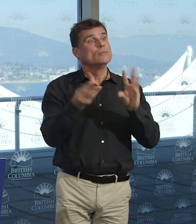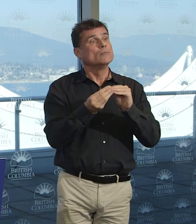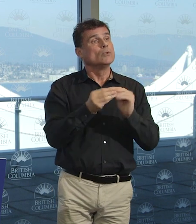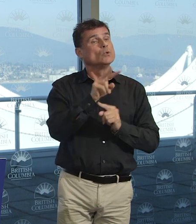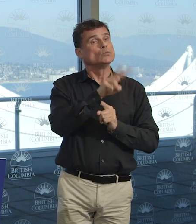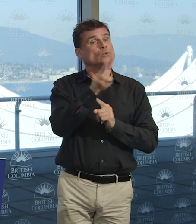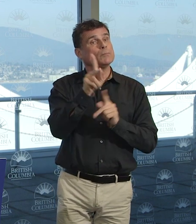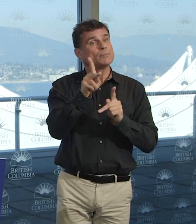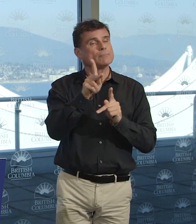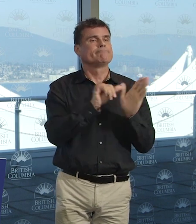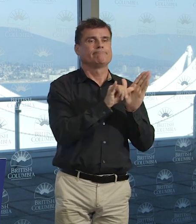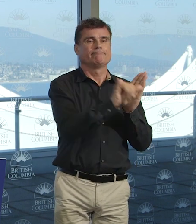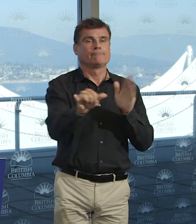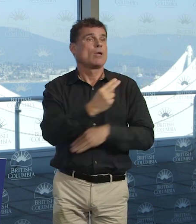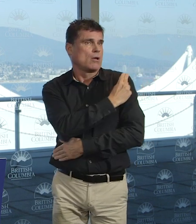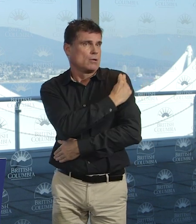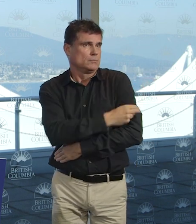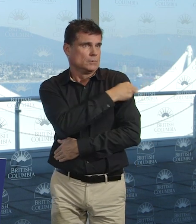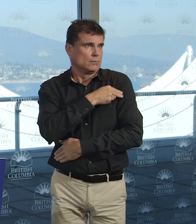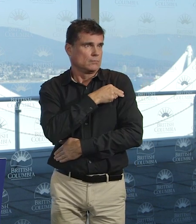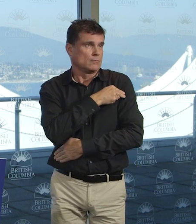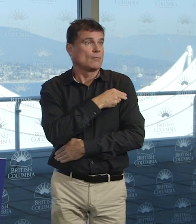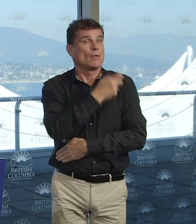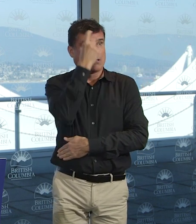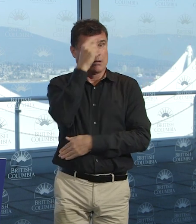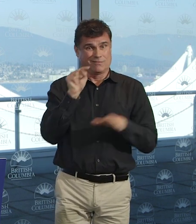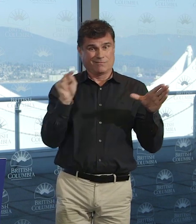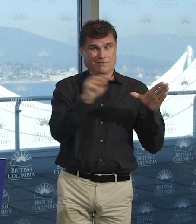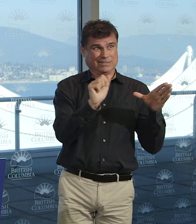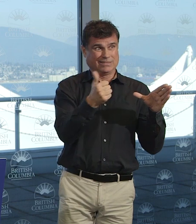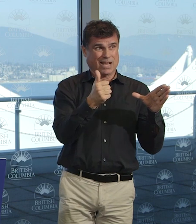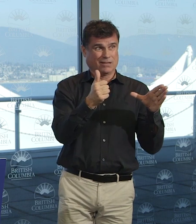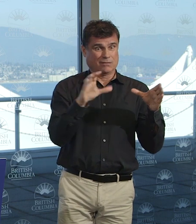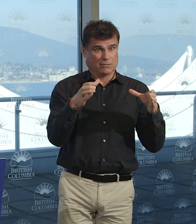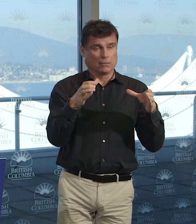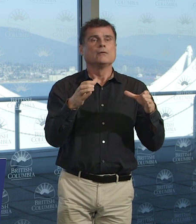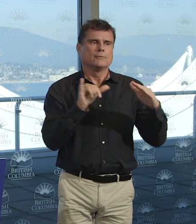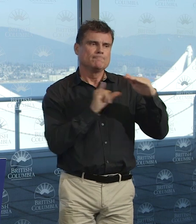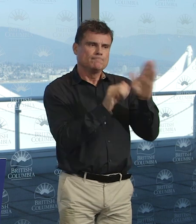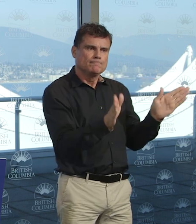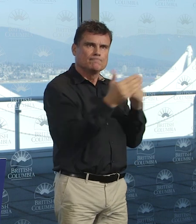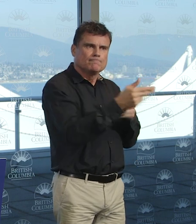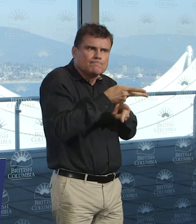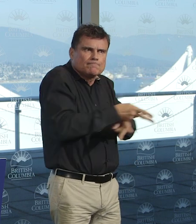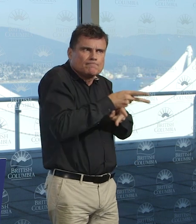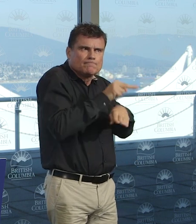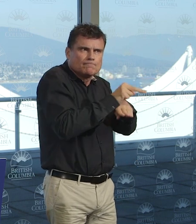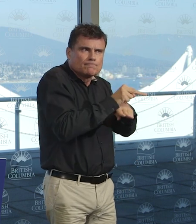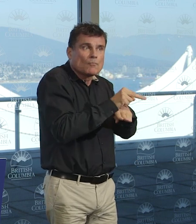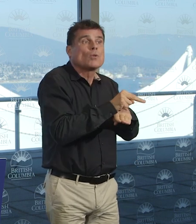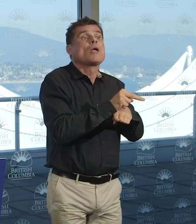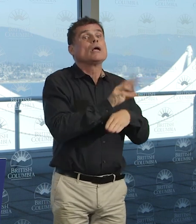hospital at the moment. Ten of those people are in ICU and six have now recovered fully from this